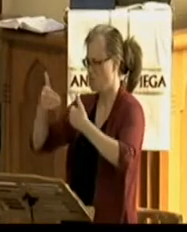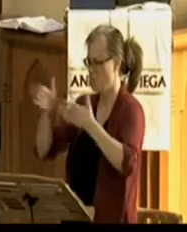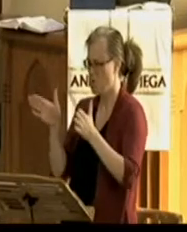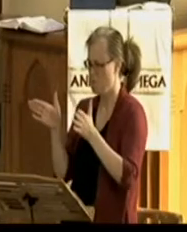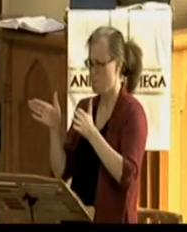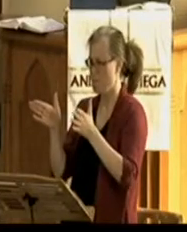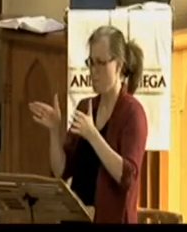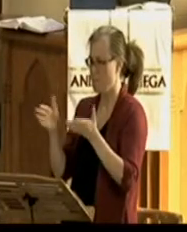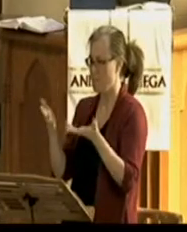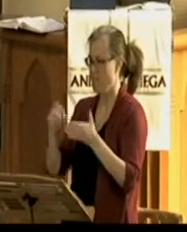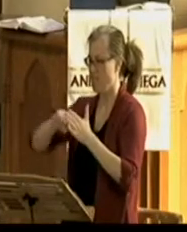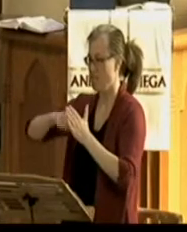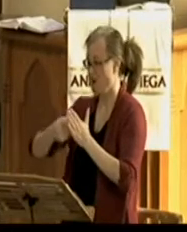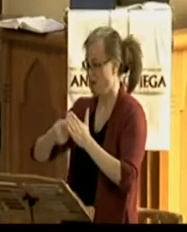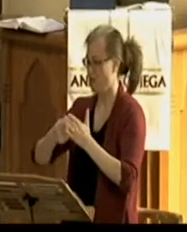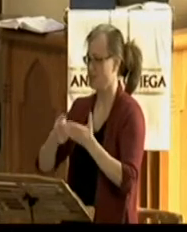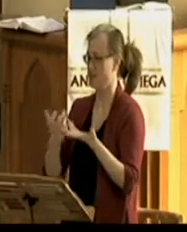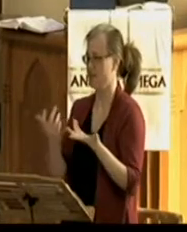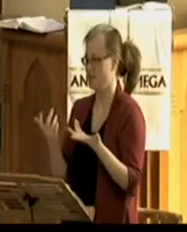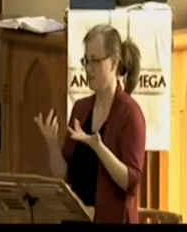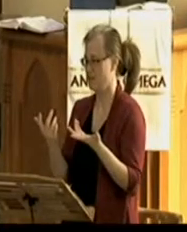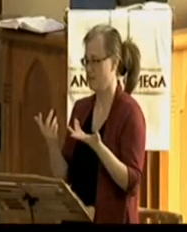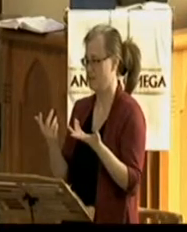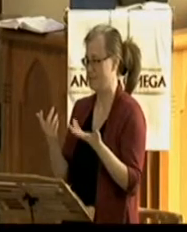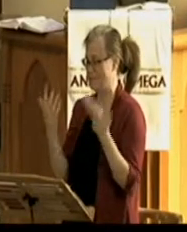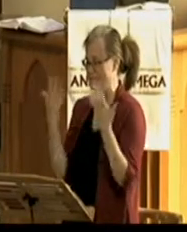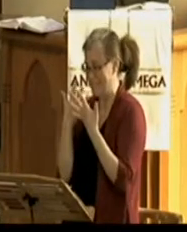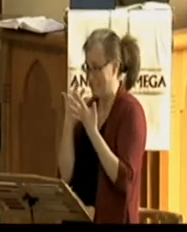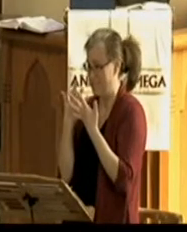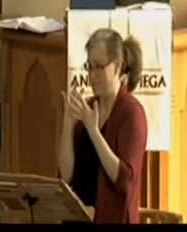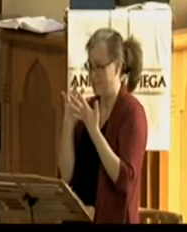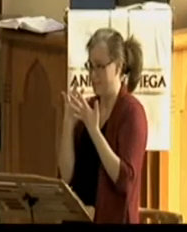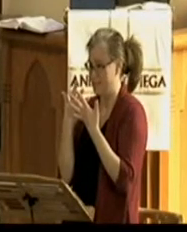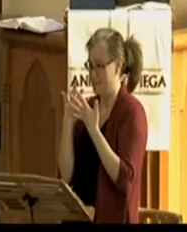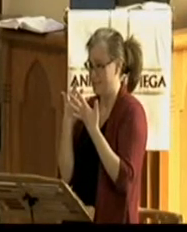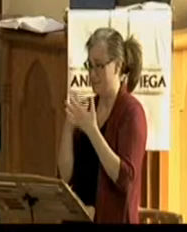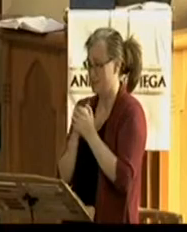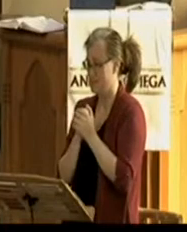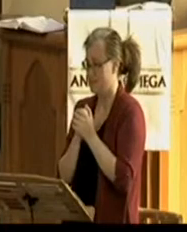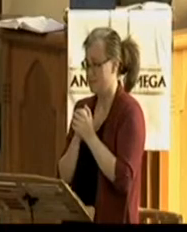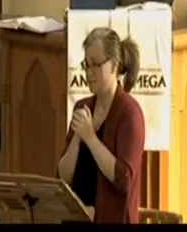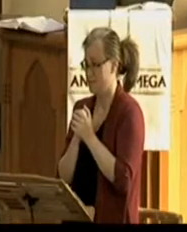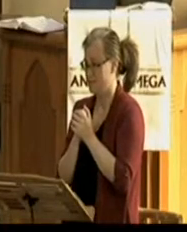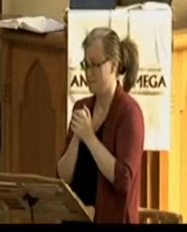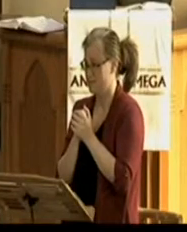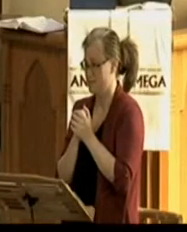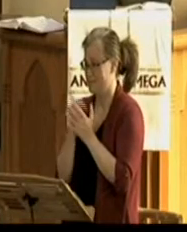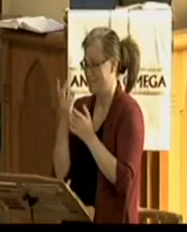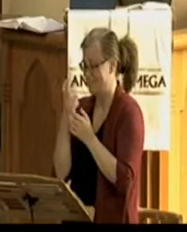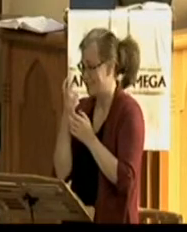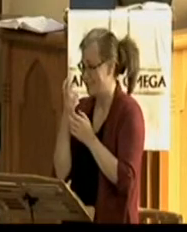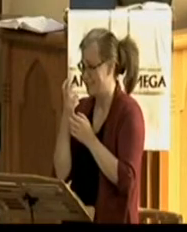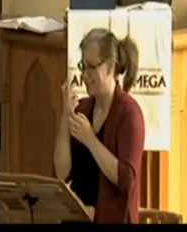tells us. Now, we have lock-ins in church at times as youth. As they get older, it's harder to do those.